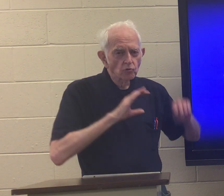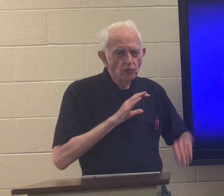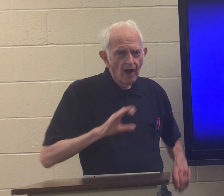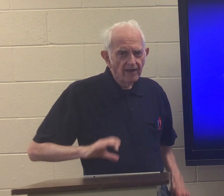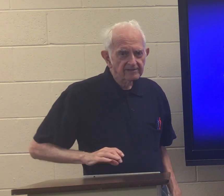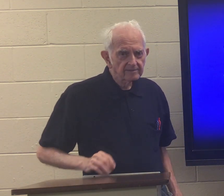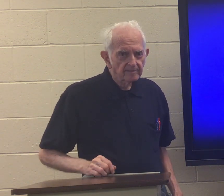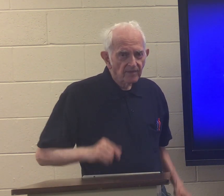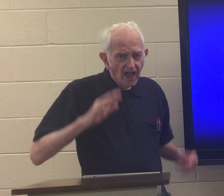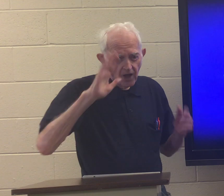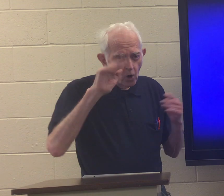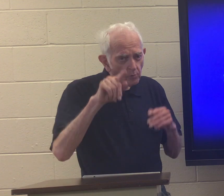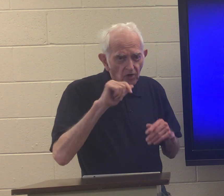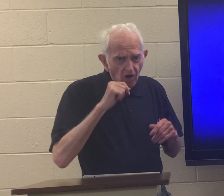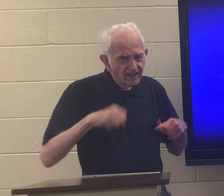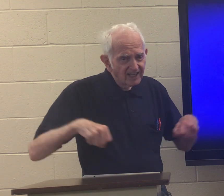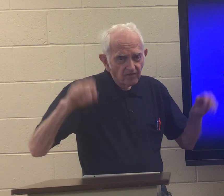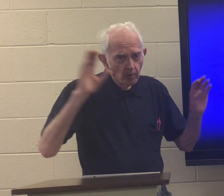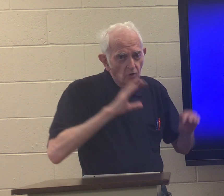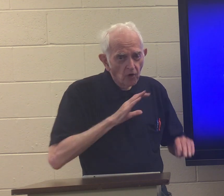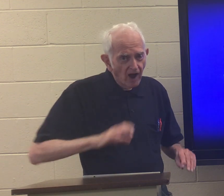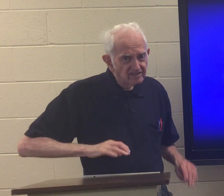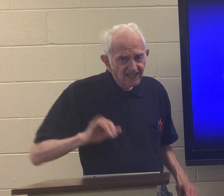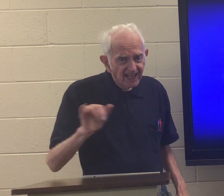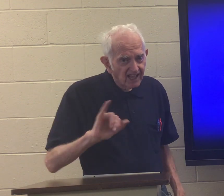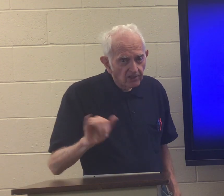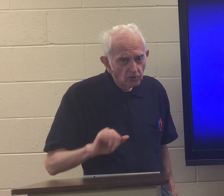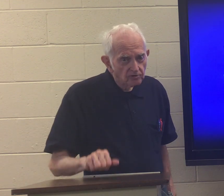they refuse to give up Christ I hope you don't give up Christ either